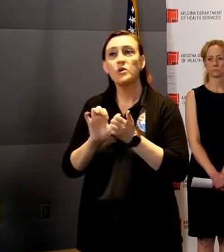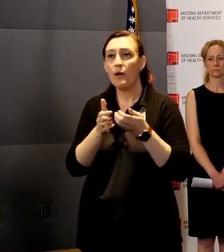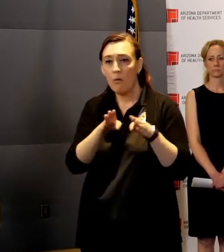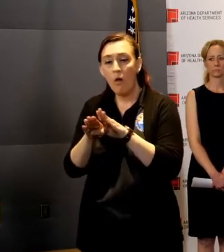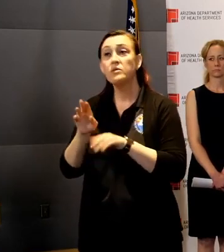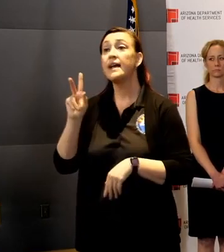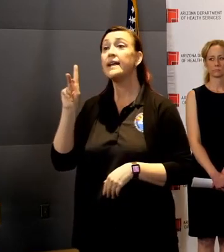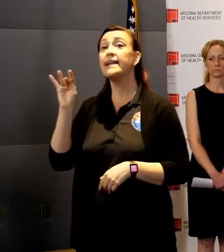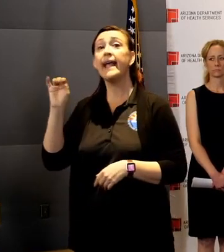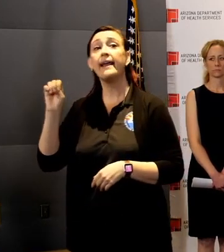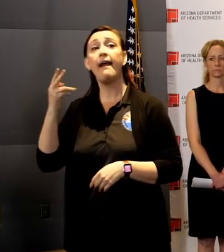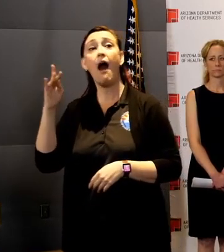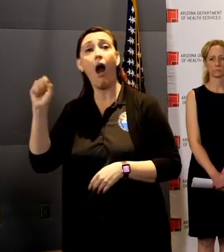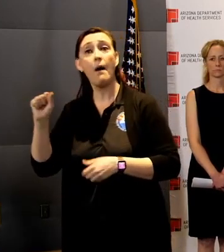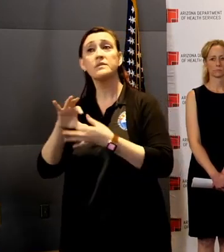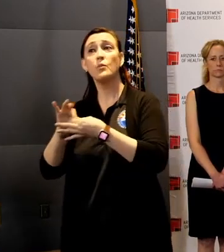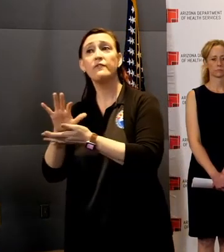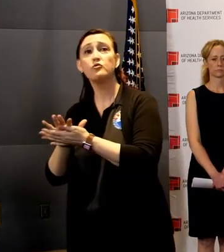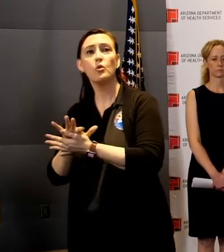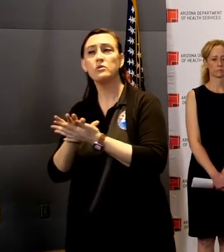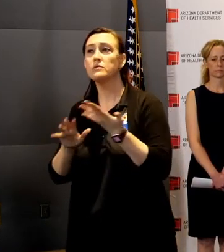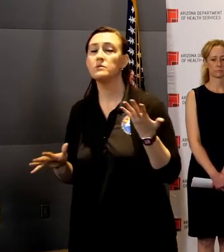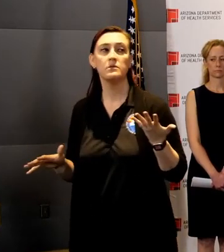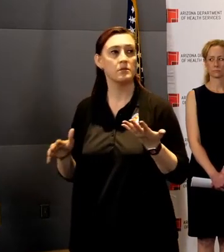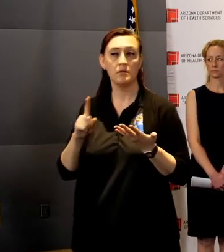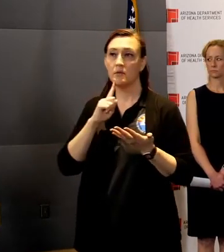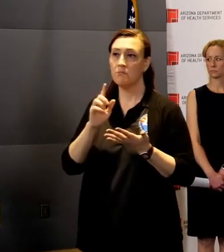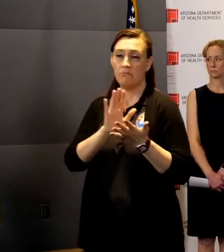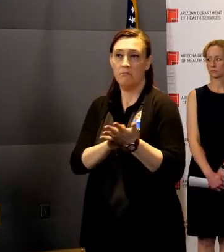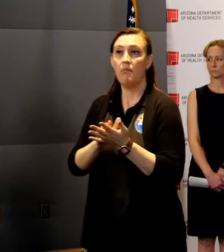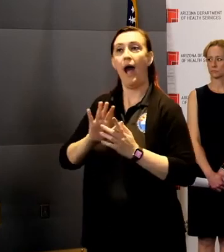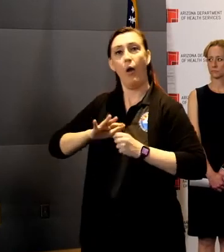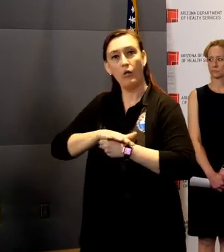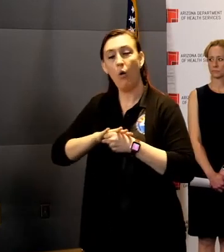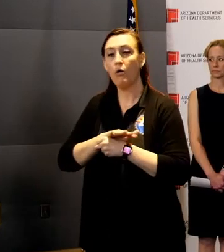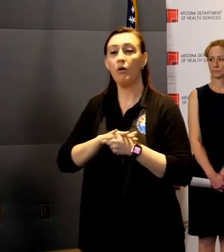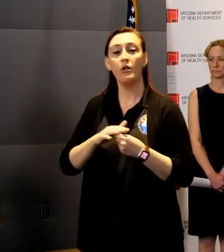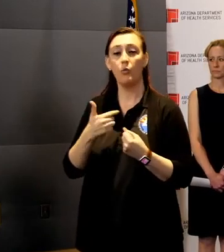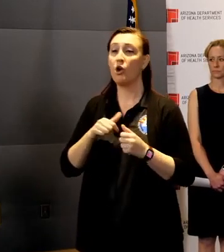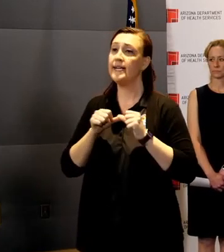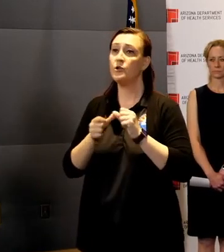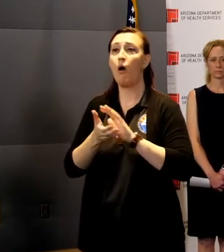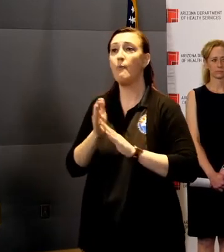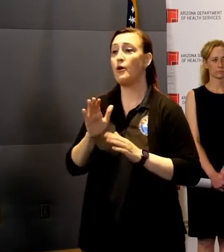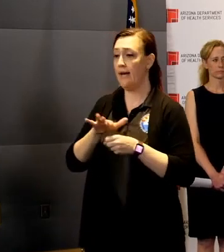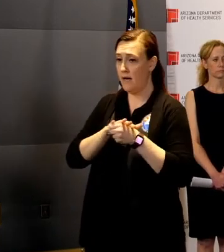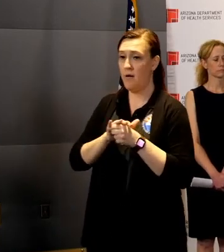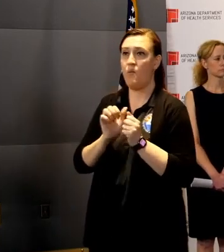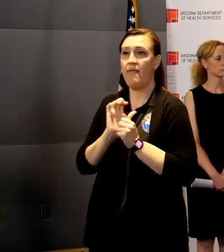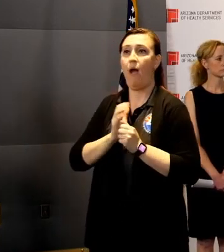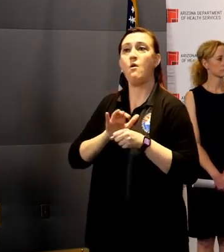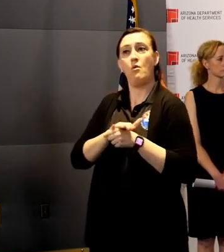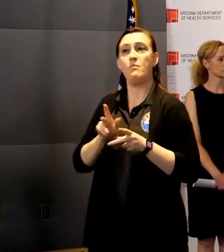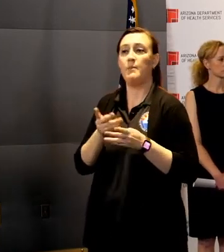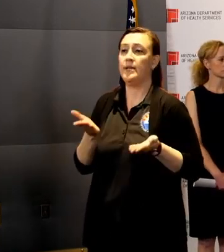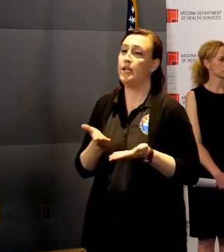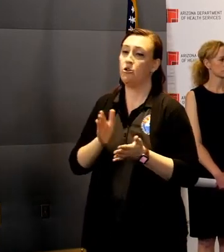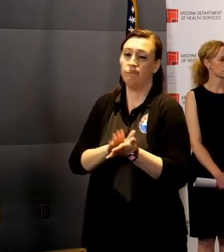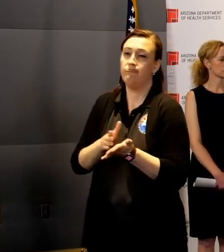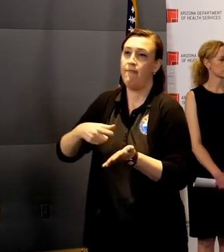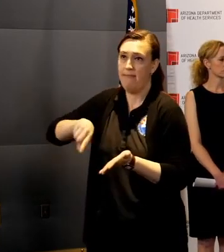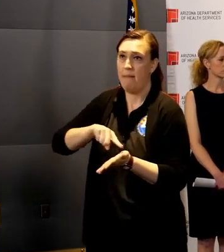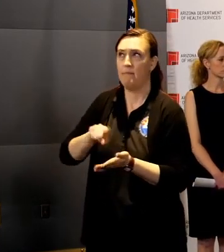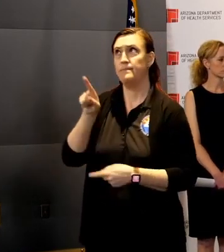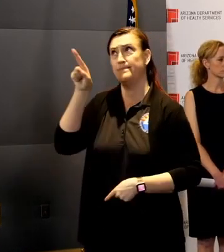Hobbs has done so we could allow democracy to function. That's how we'll continue to operate in Arizona. Stephanie? What about the